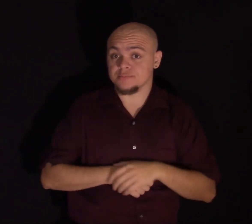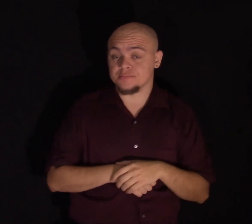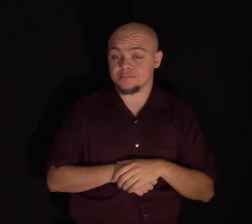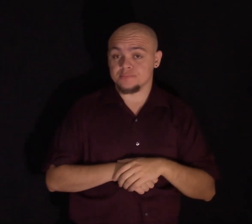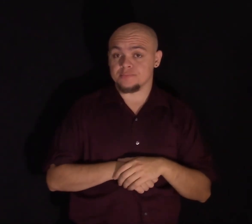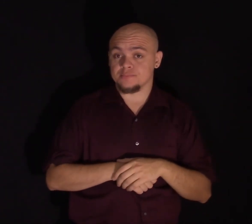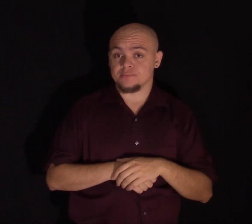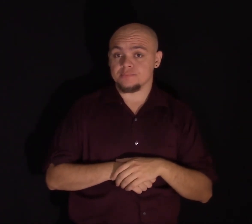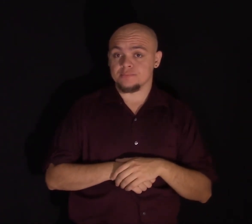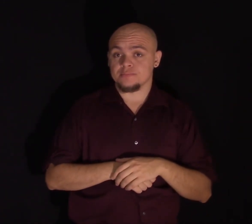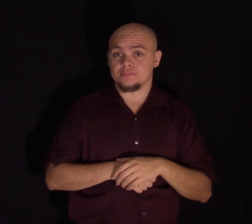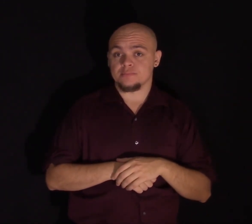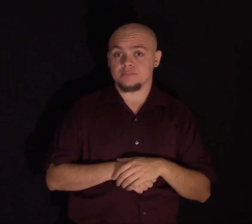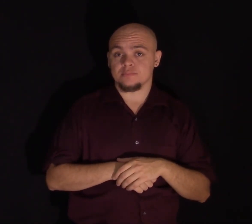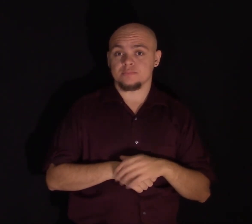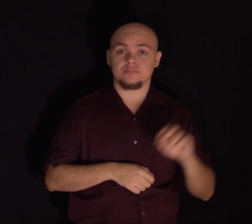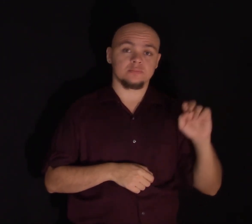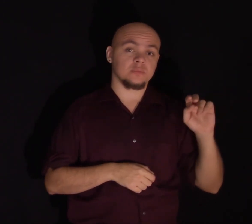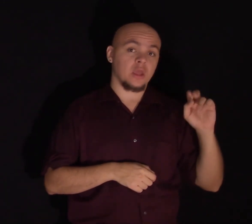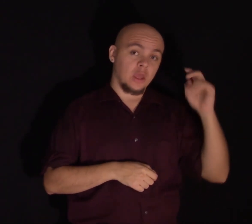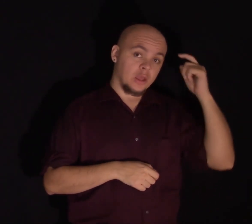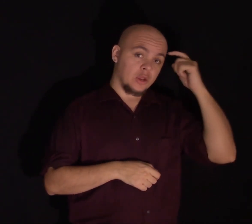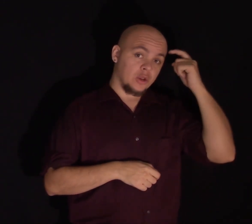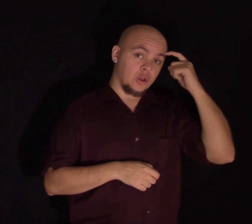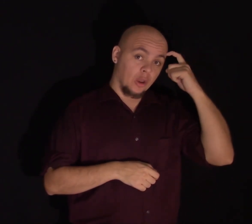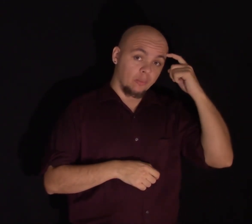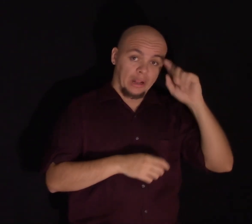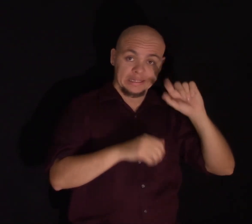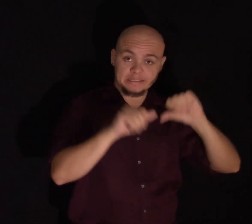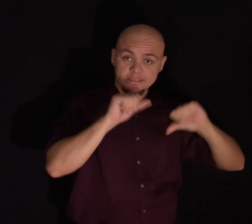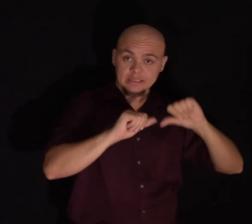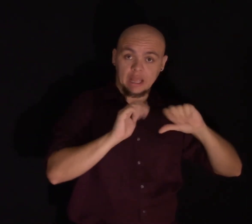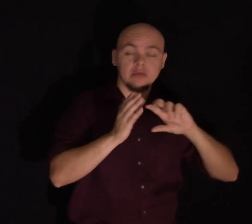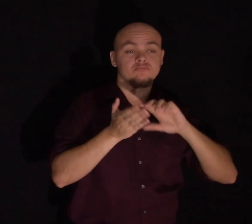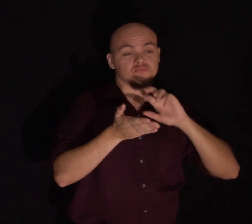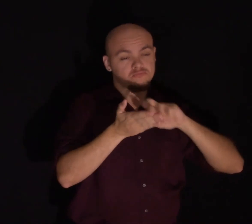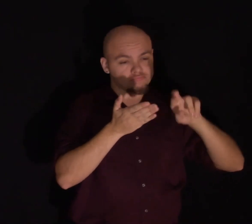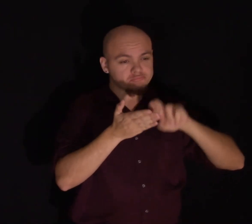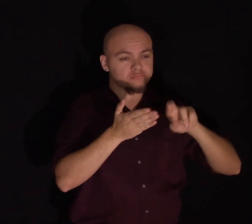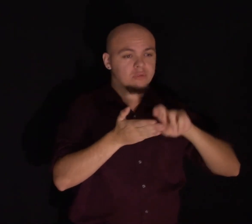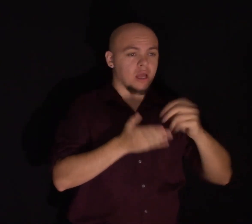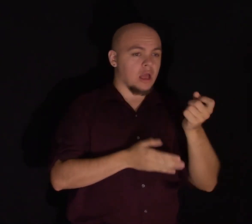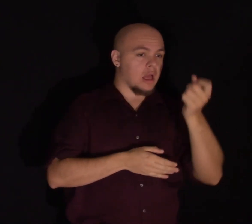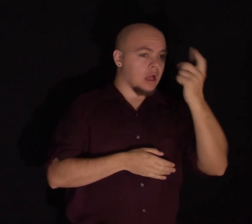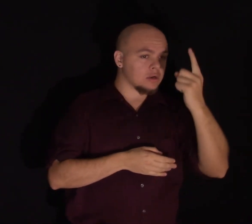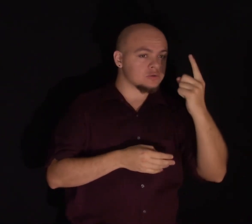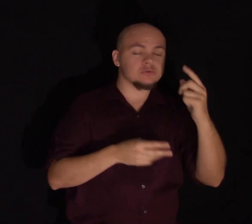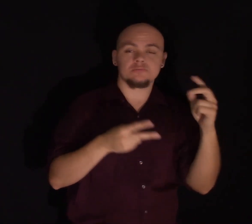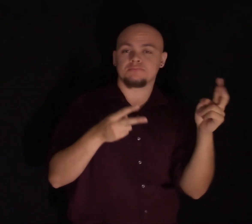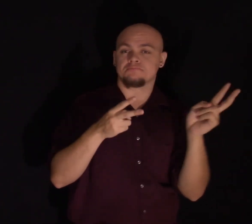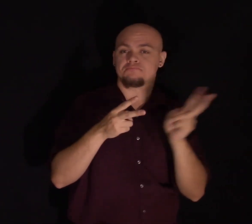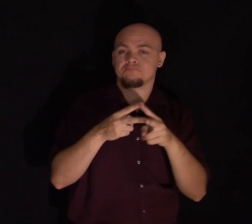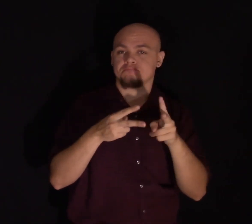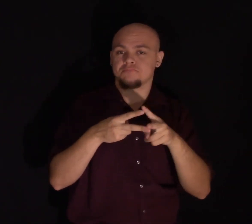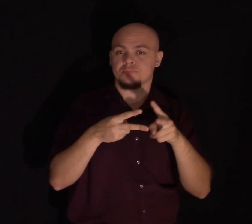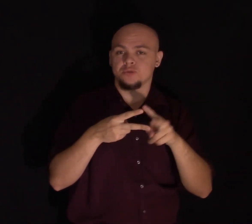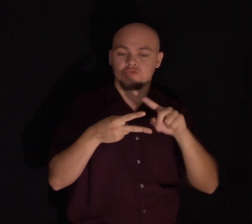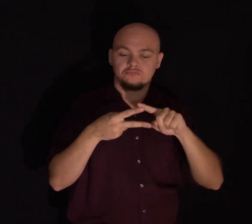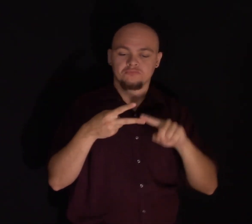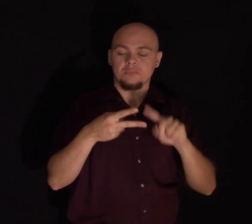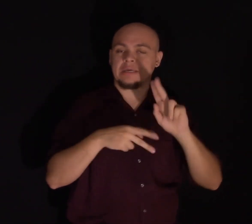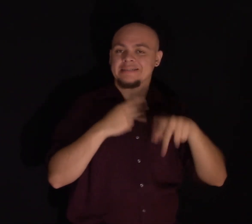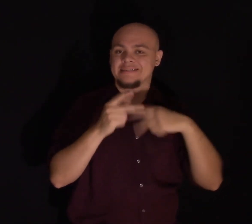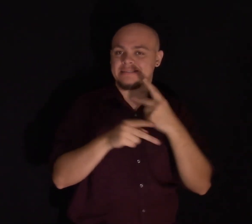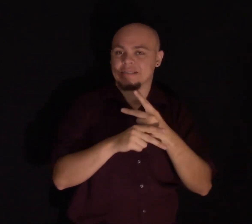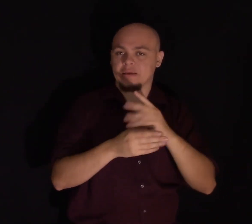Research from neuroscience leads us to understand that there are two fundamentally different kinds of